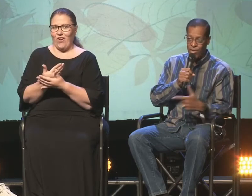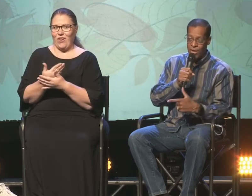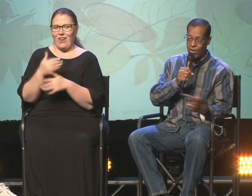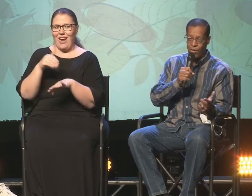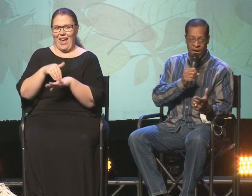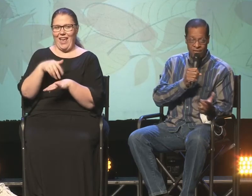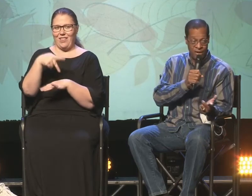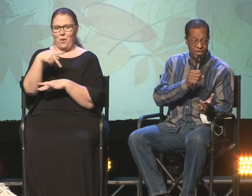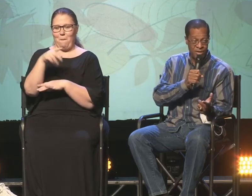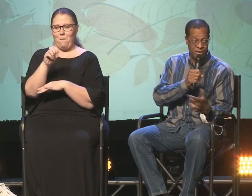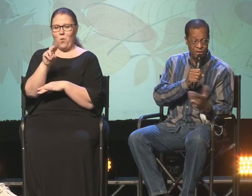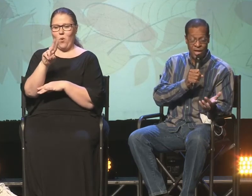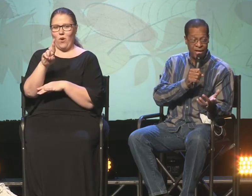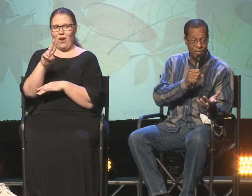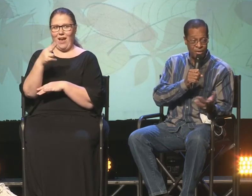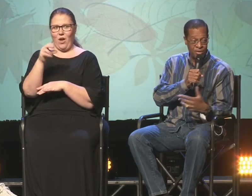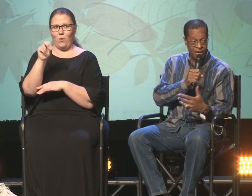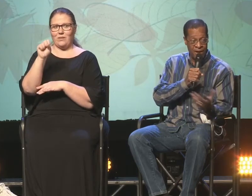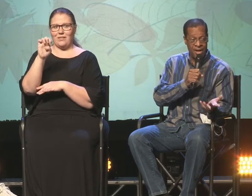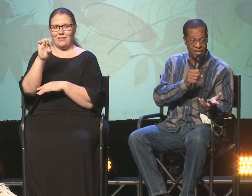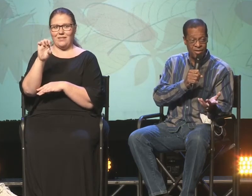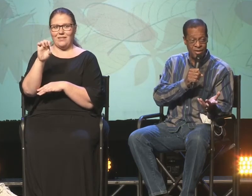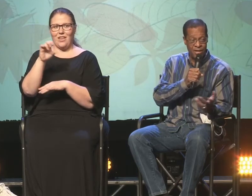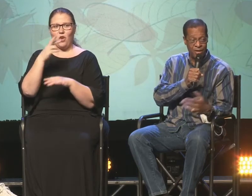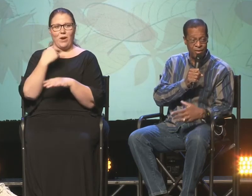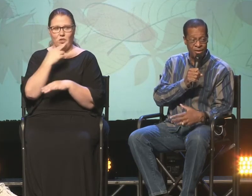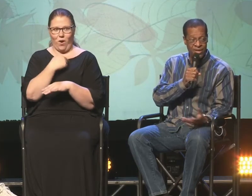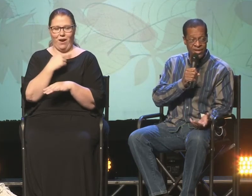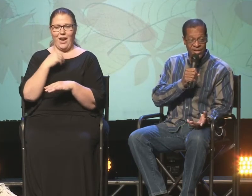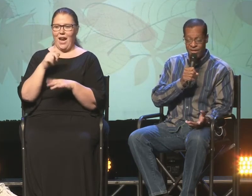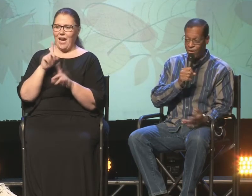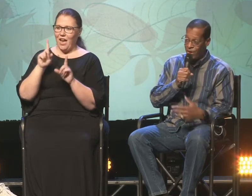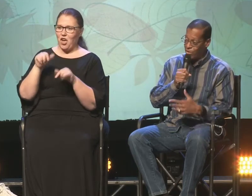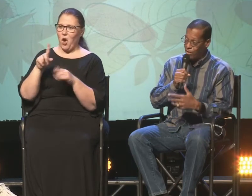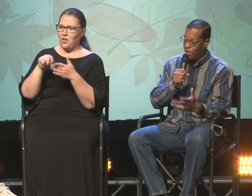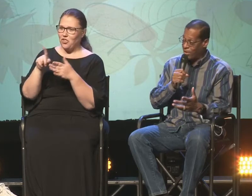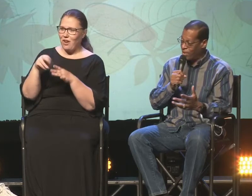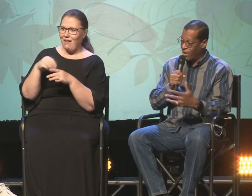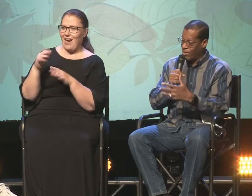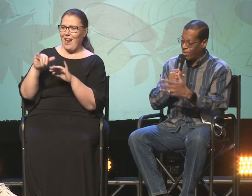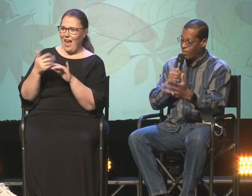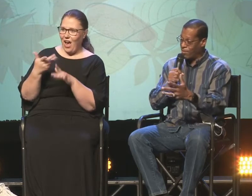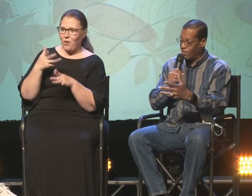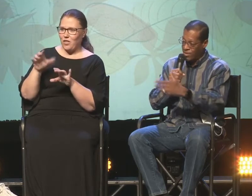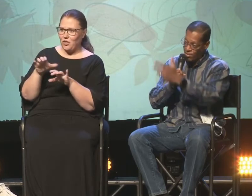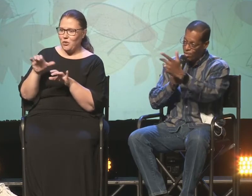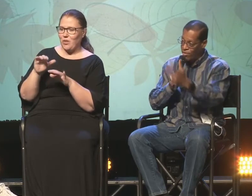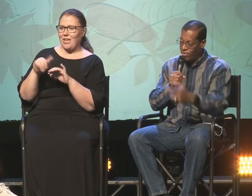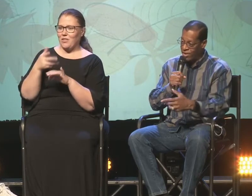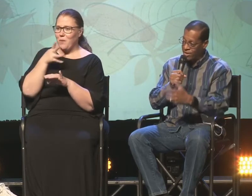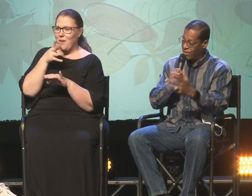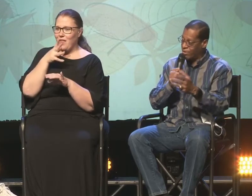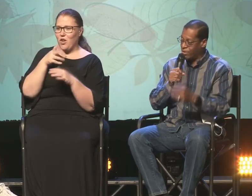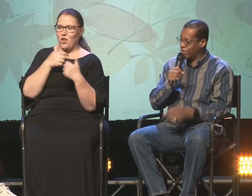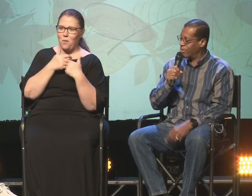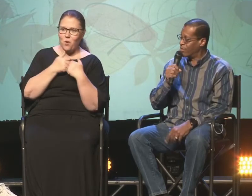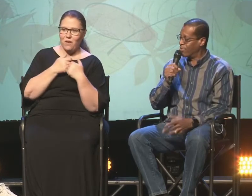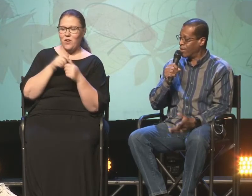every Sunday afternoon I go and have lunch there and I check in with them and say, hey, how's everything going? You know, how's your mother? How are your, your boyfriend